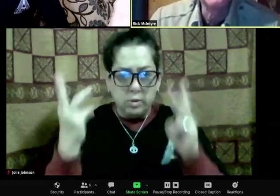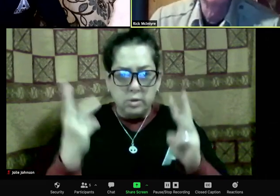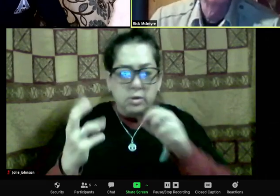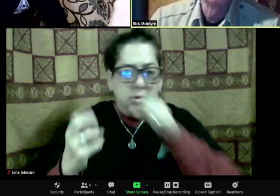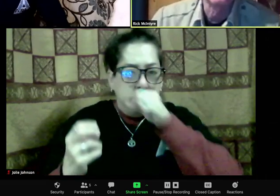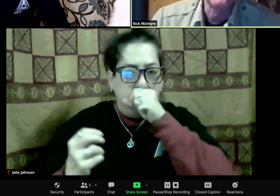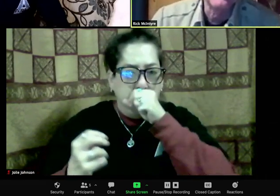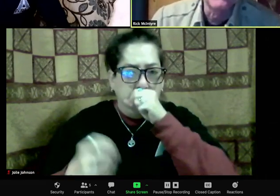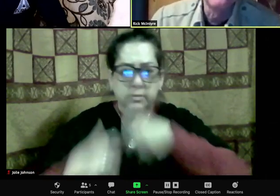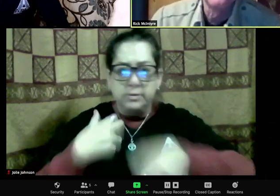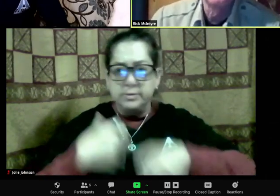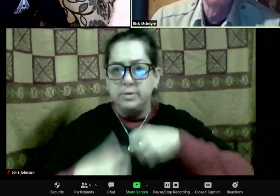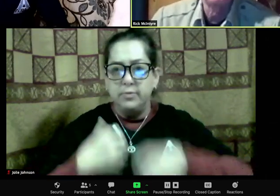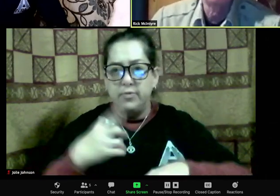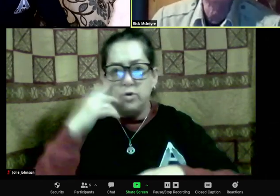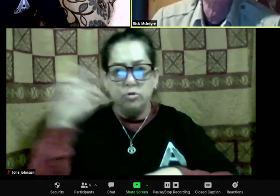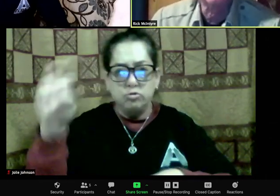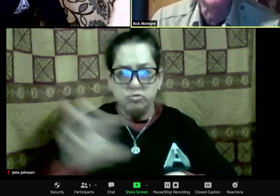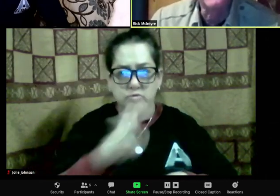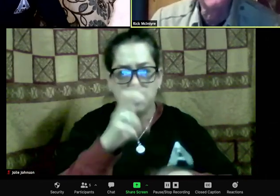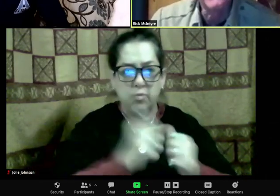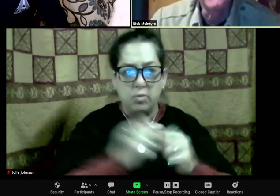9, number 42.